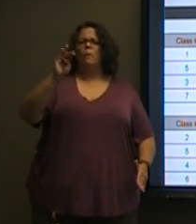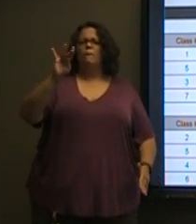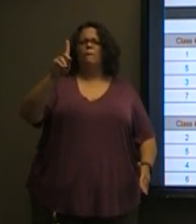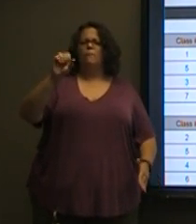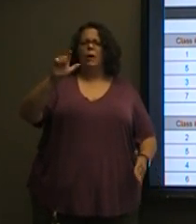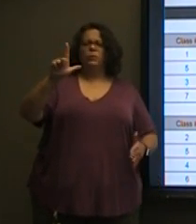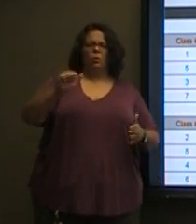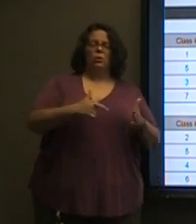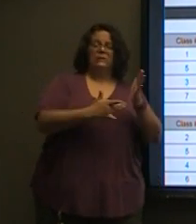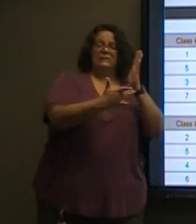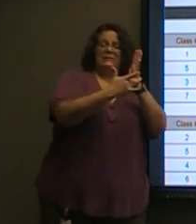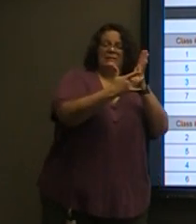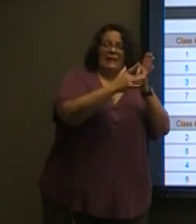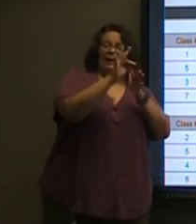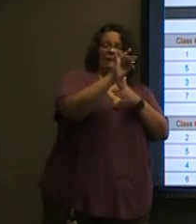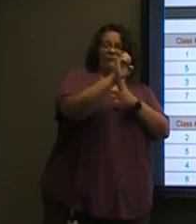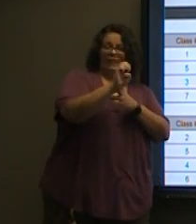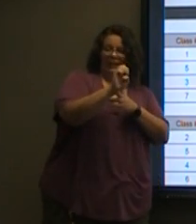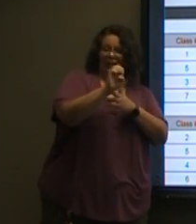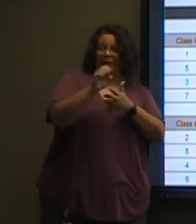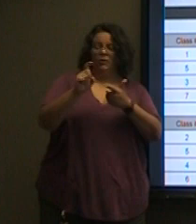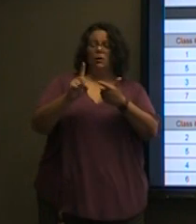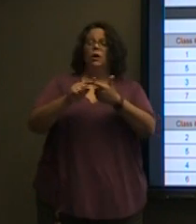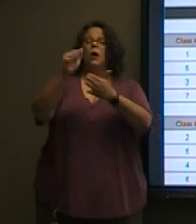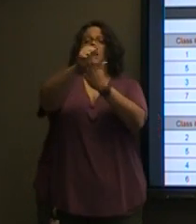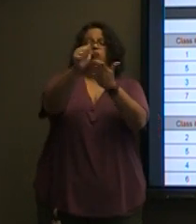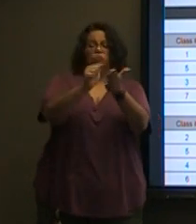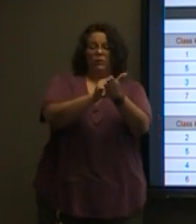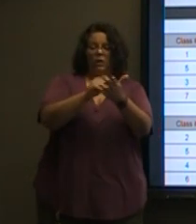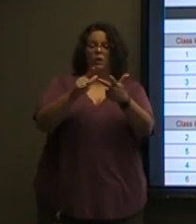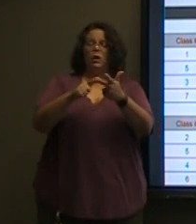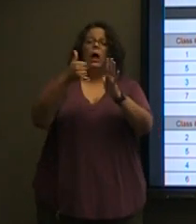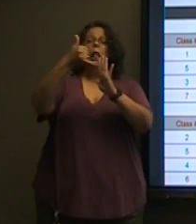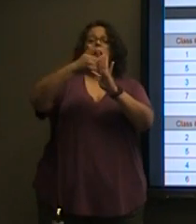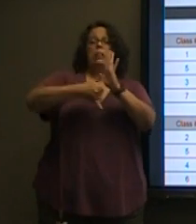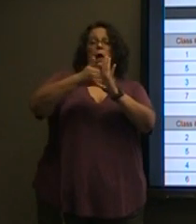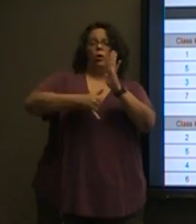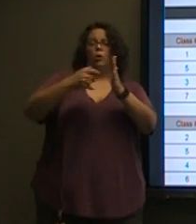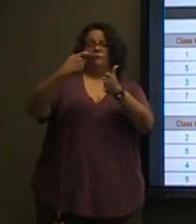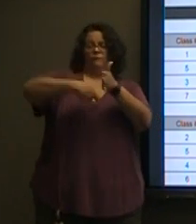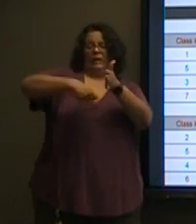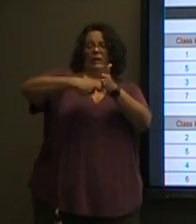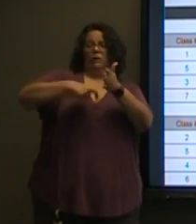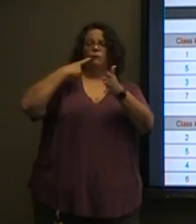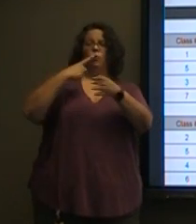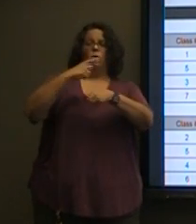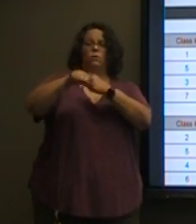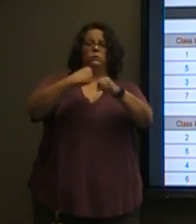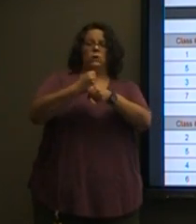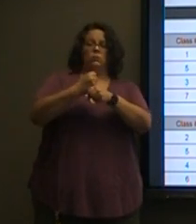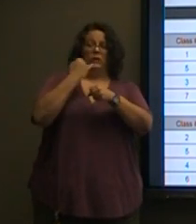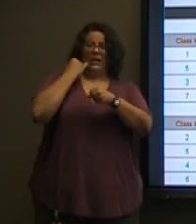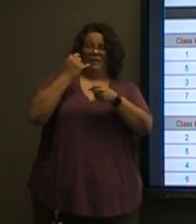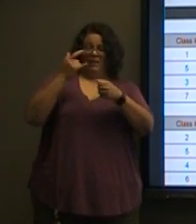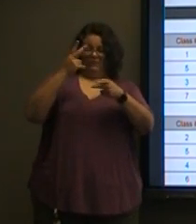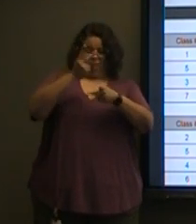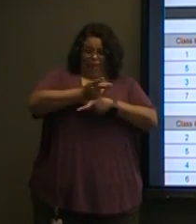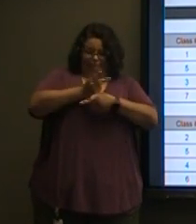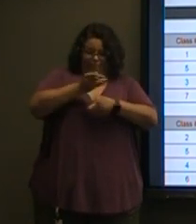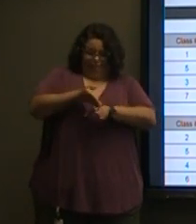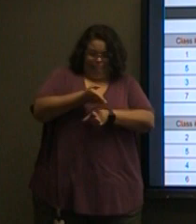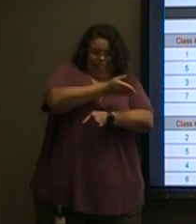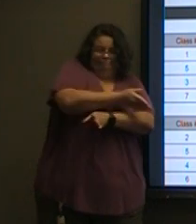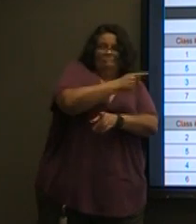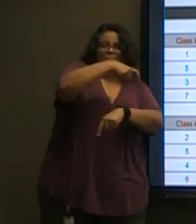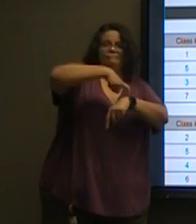as the agenda and locker fee that covers them for the entire year. If all of that stuff is taken care of ahead of time, once they show up